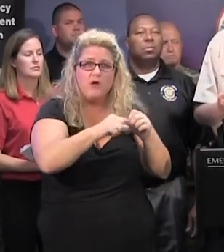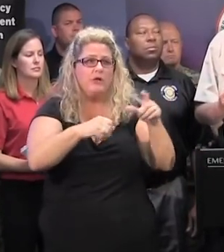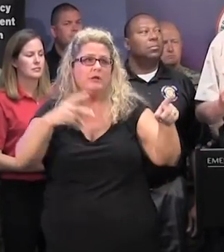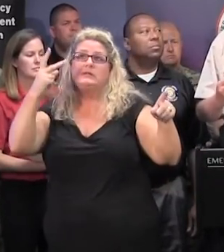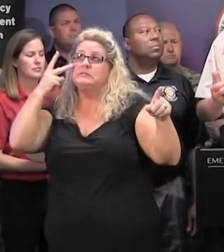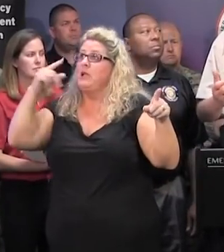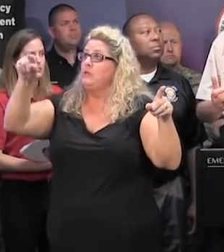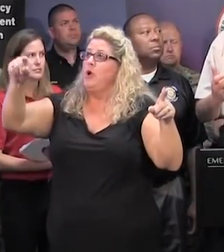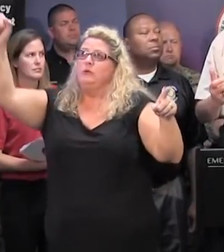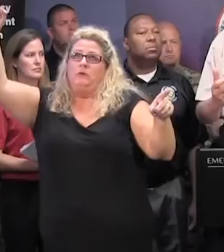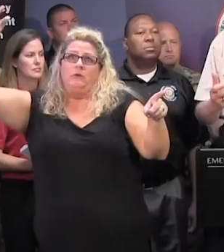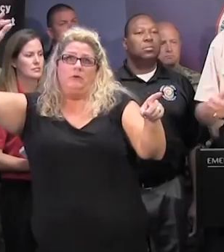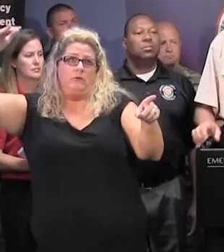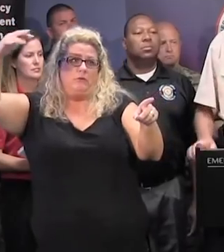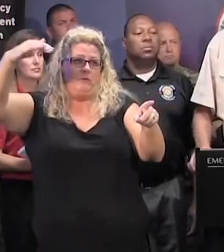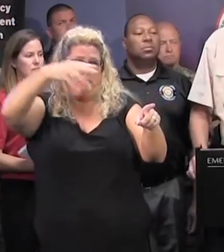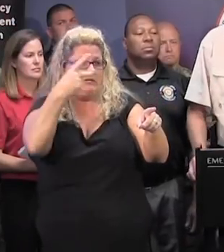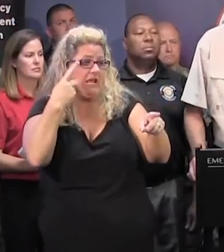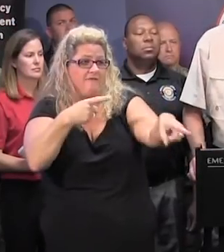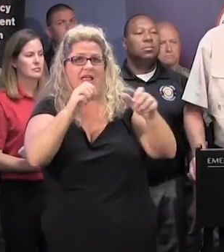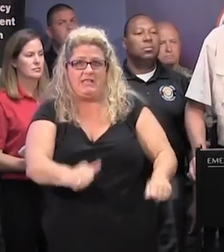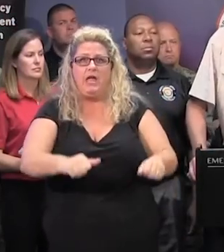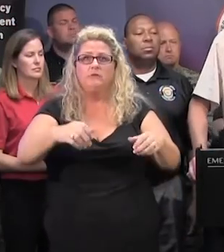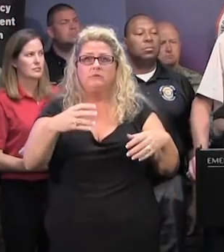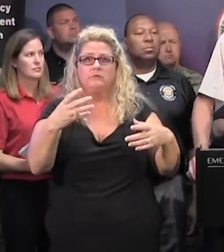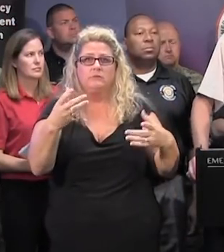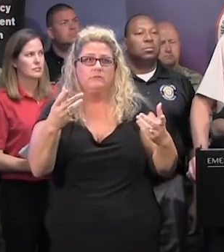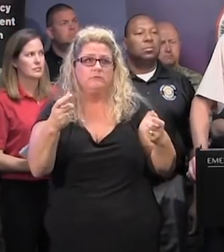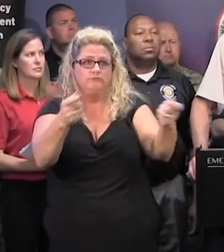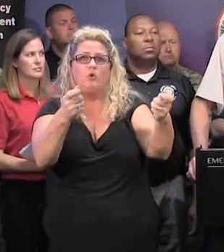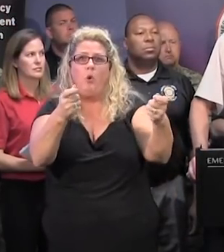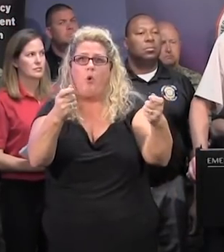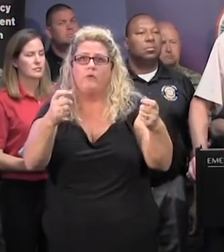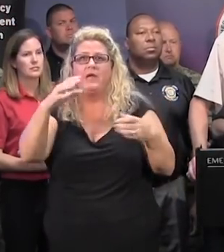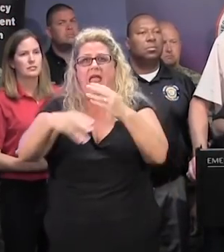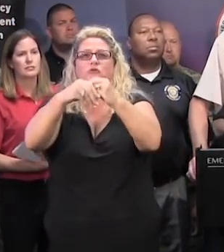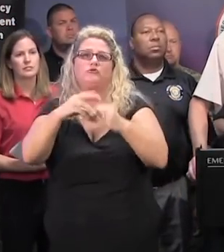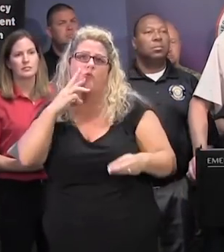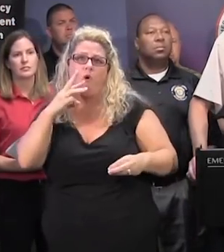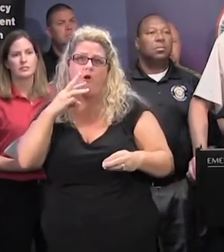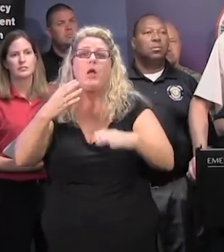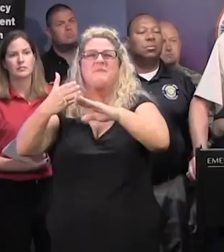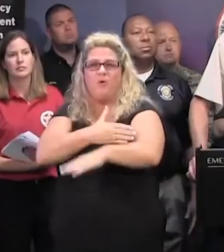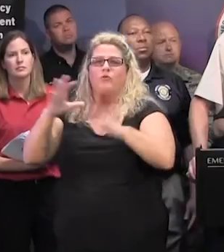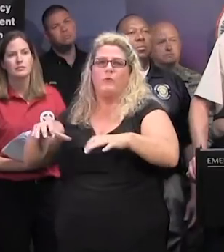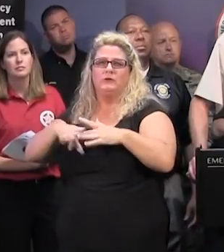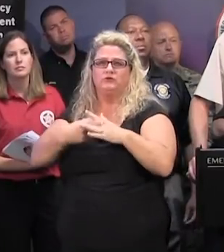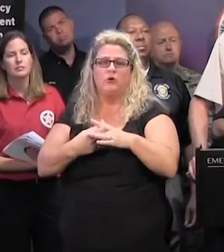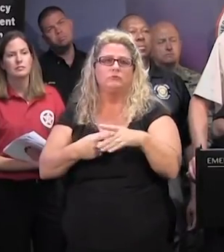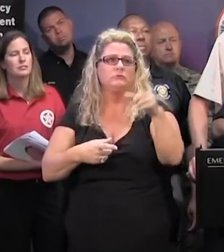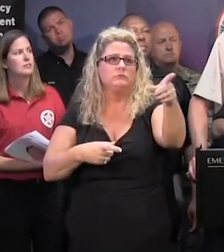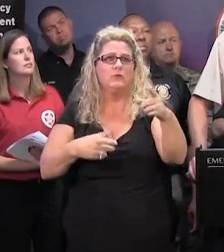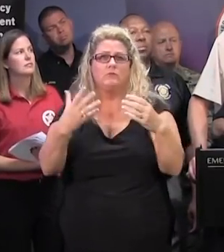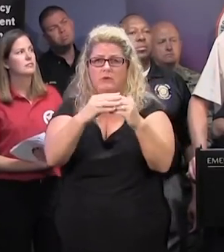and adequately, as best possible, take care of that water that comes in from rain. So too early to tell what Midland